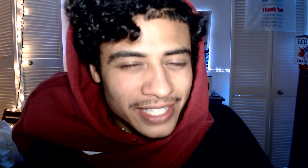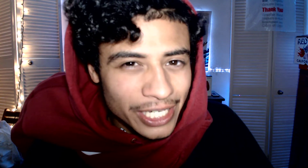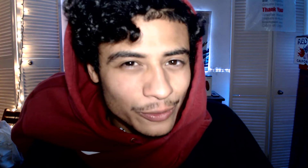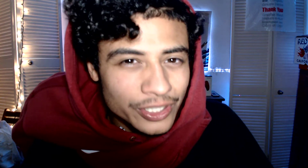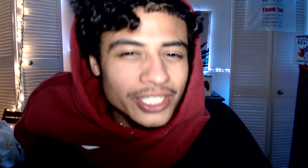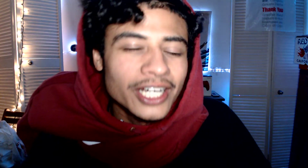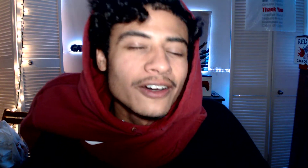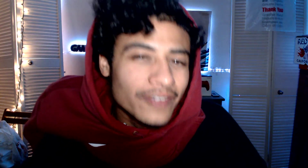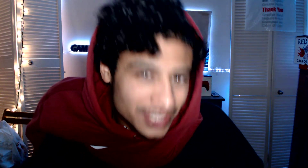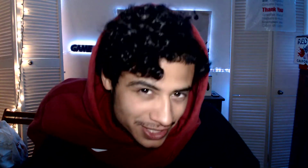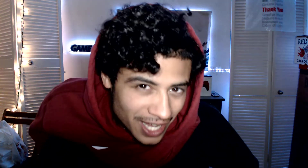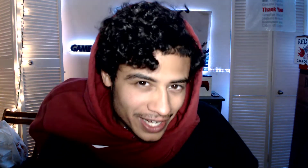language of sign.